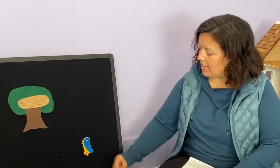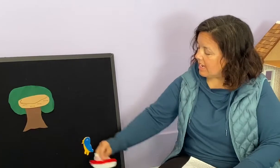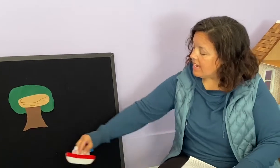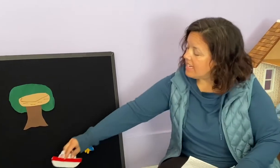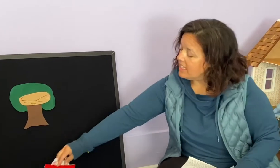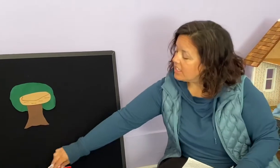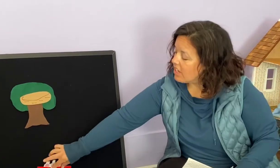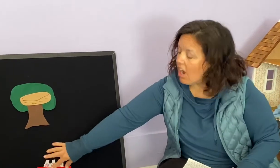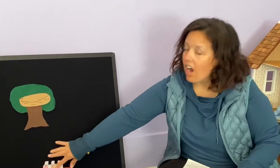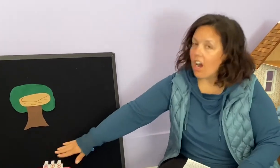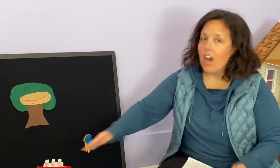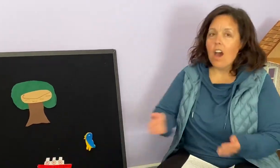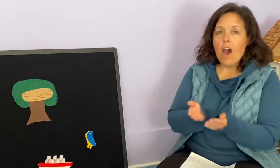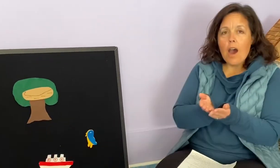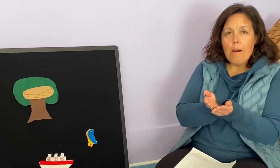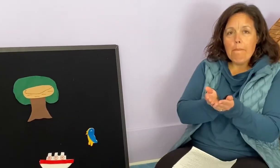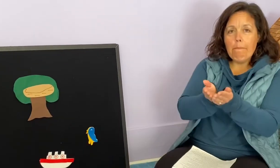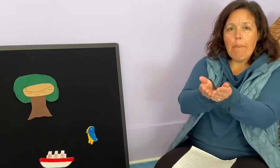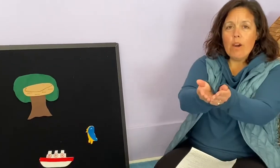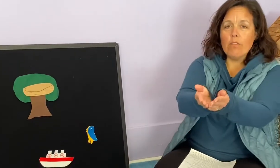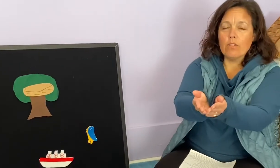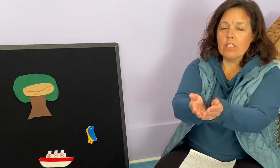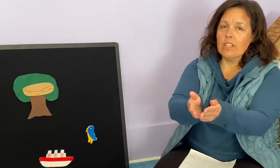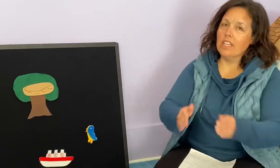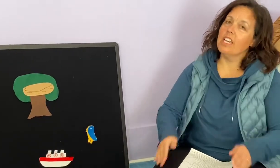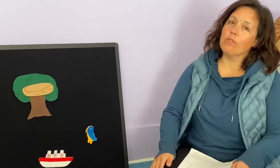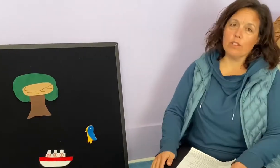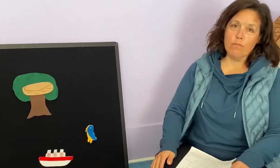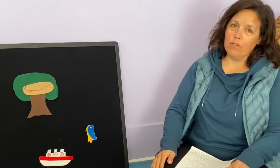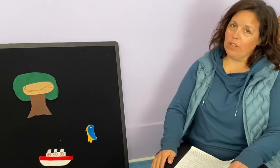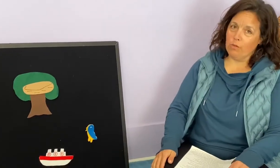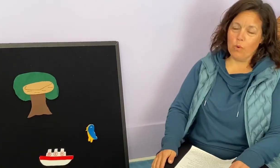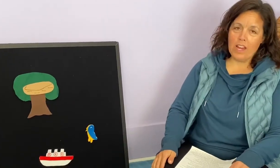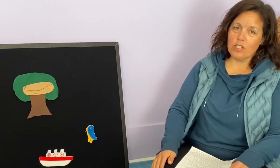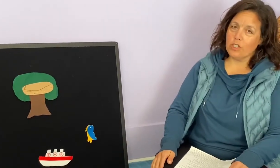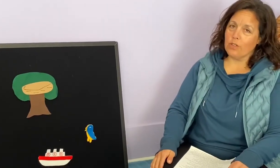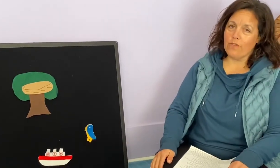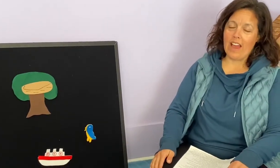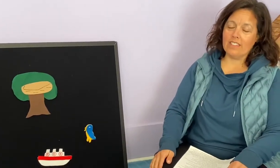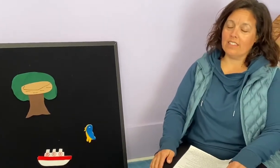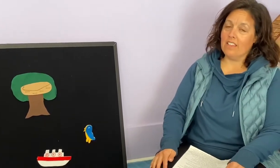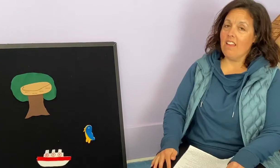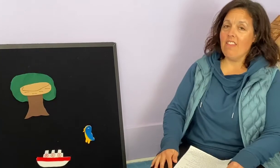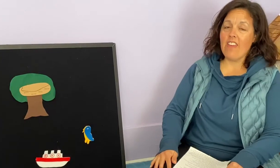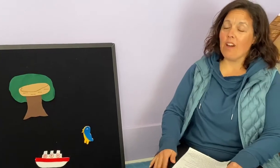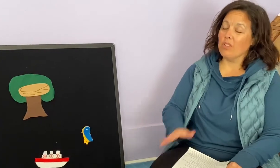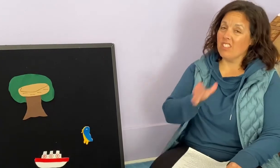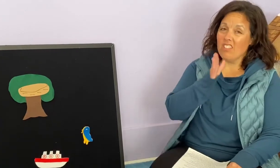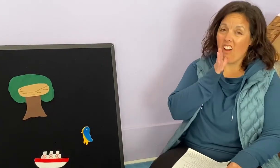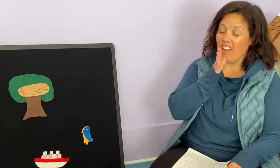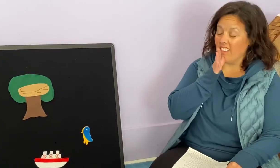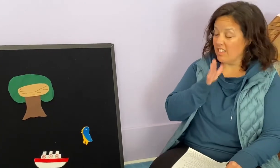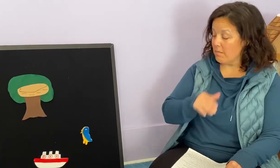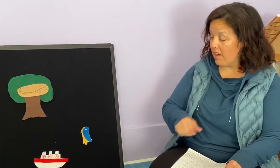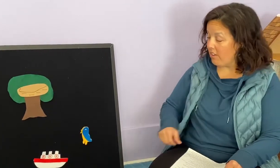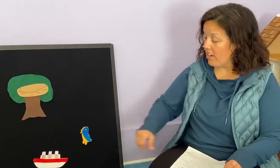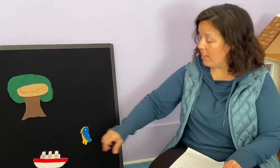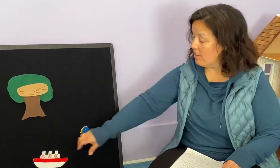he saw a boat. It was moving way too fast. That was not his mother either.